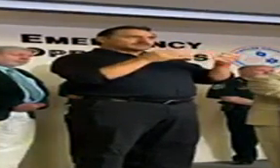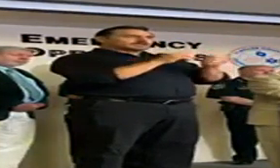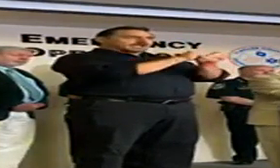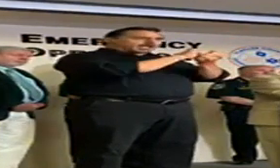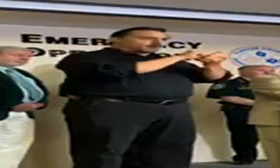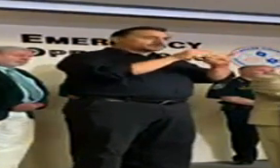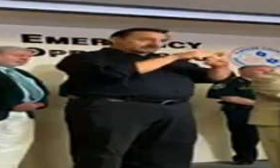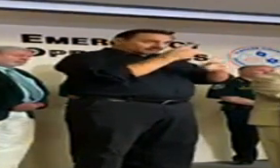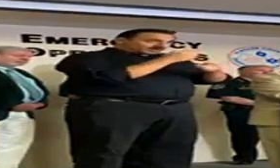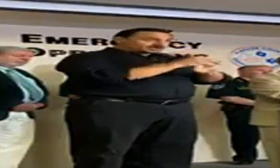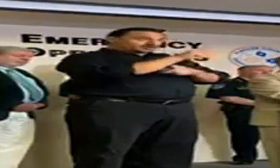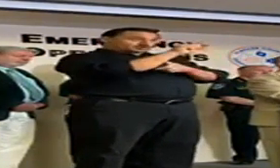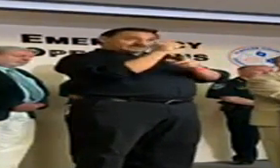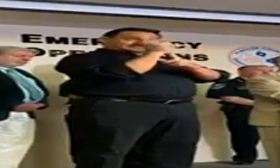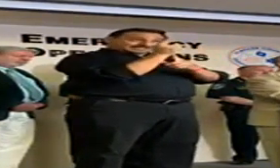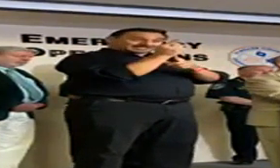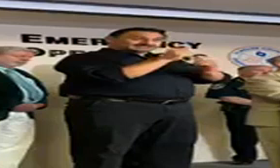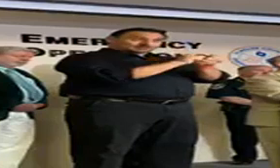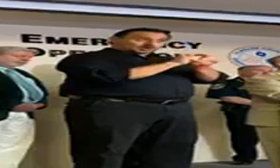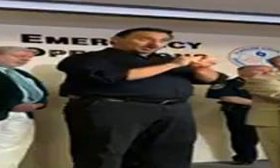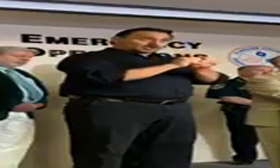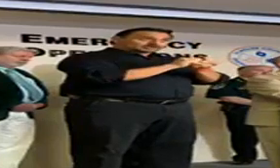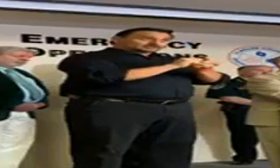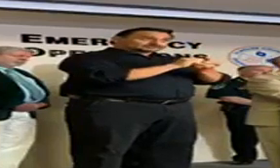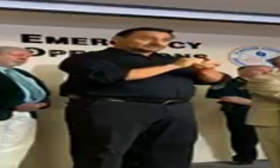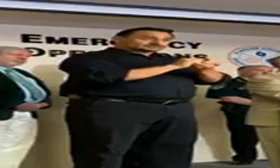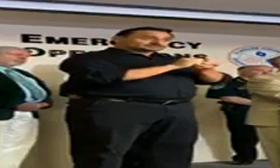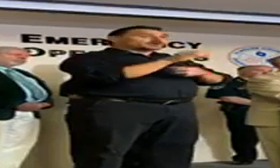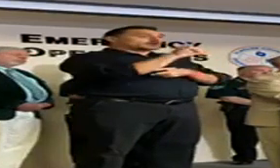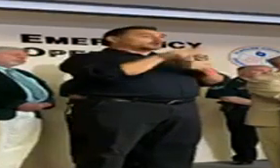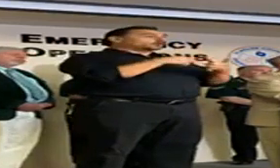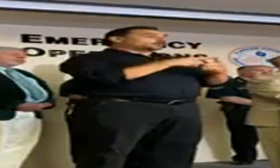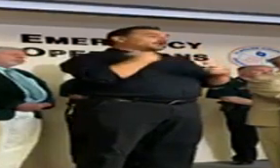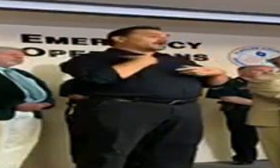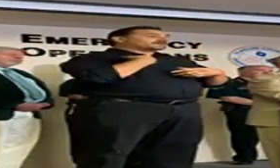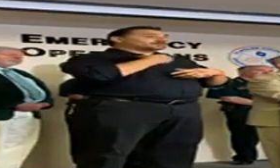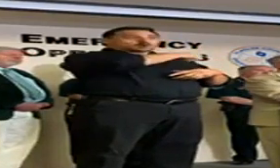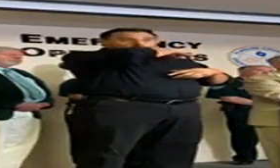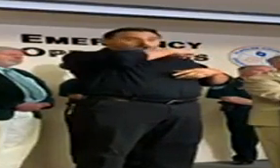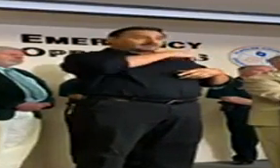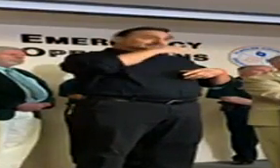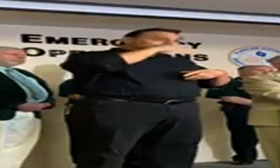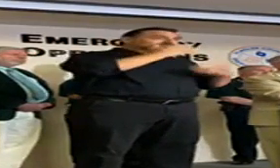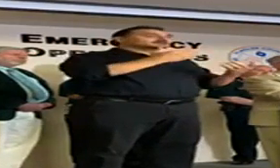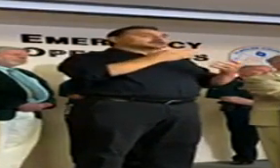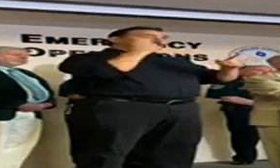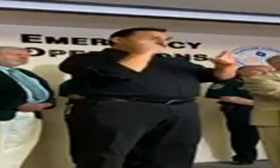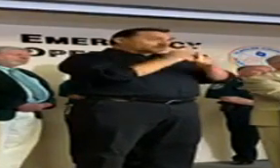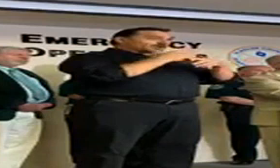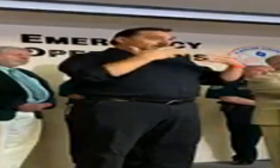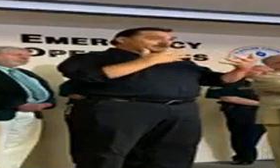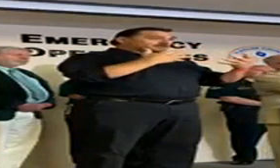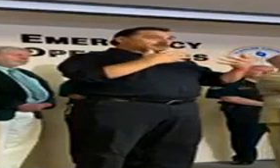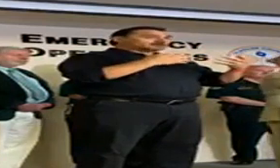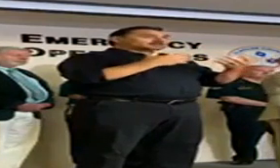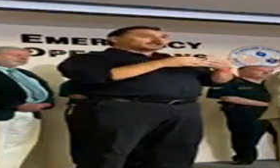washing. Right. 20 seconds. wash our hands. And also when we have the sneeze or cough, let's do it correctly. Let's